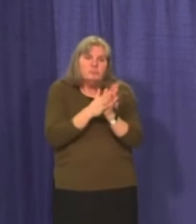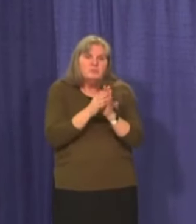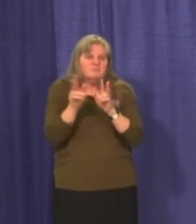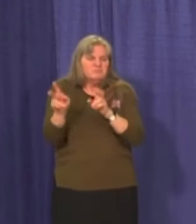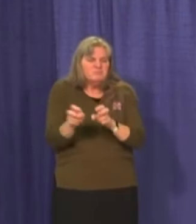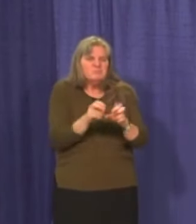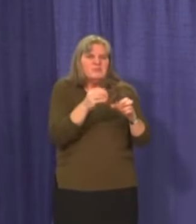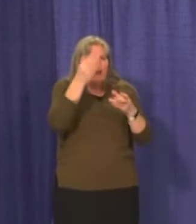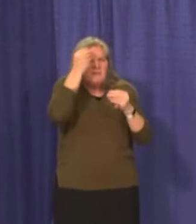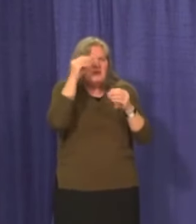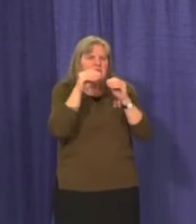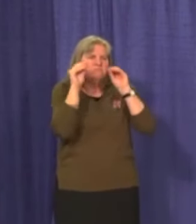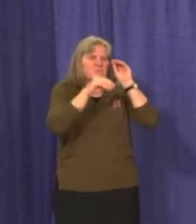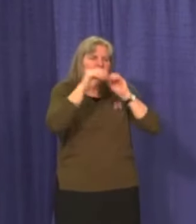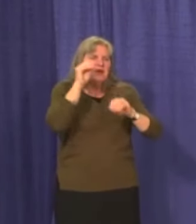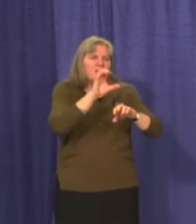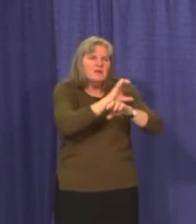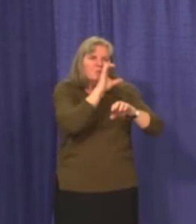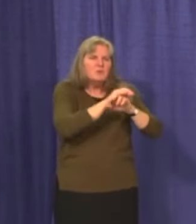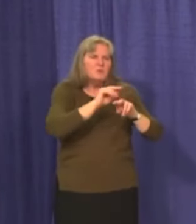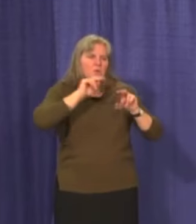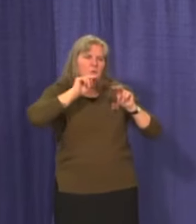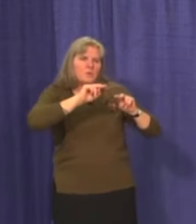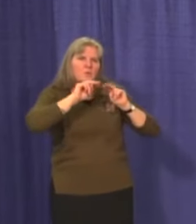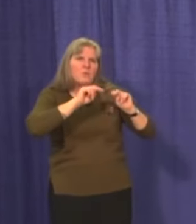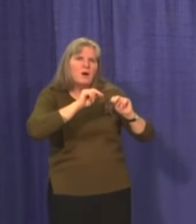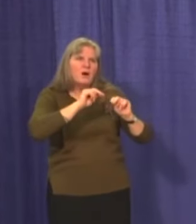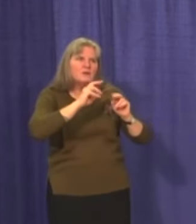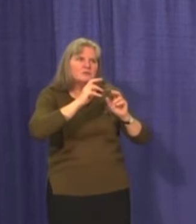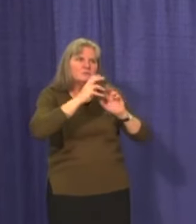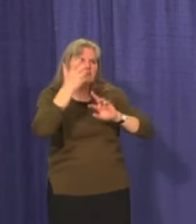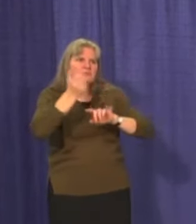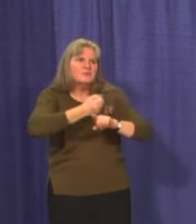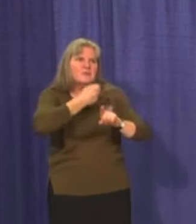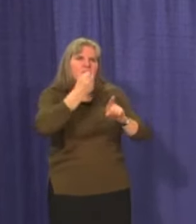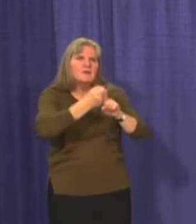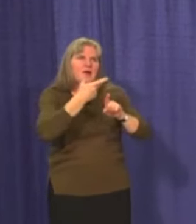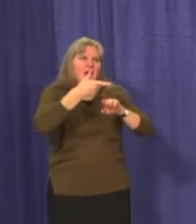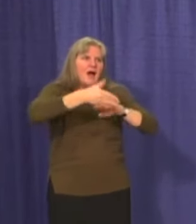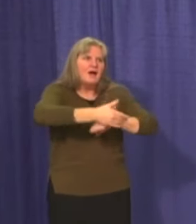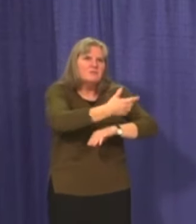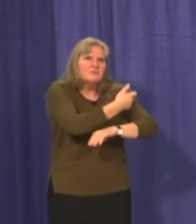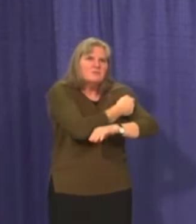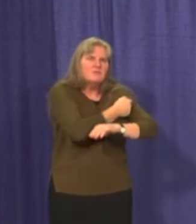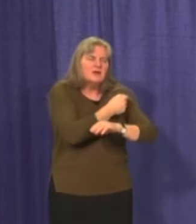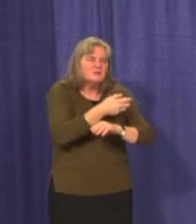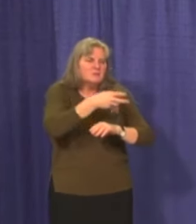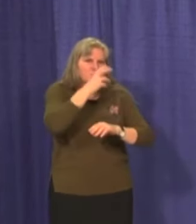the ability to track for adverse effects, and the capacity to stick to second dose schedules.